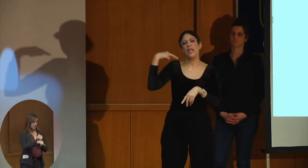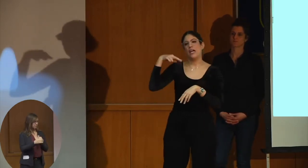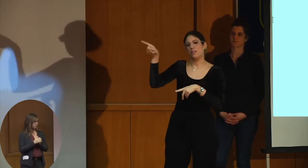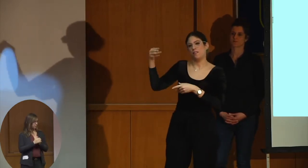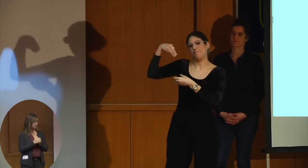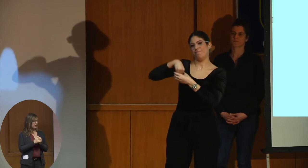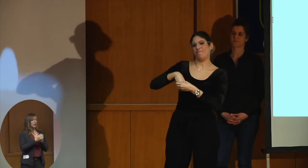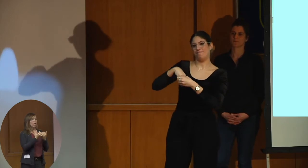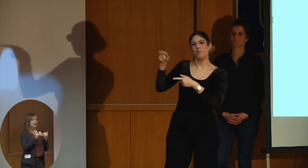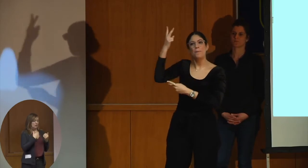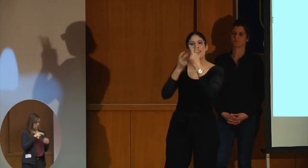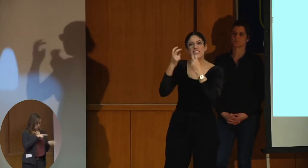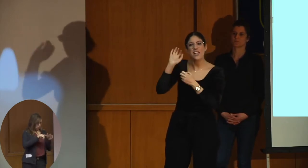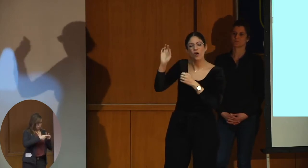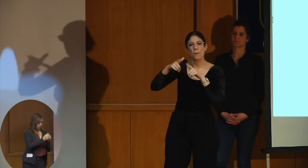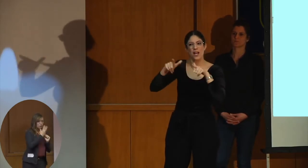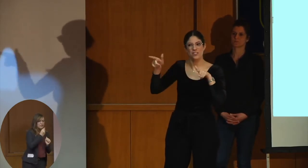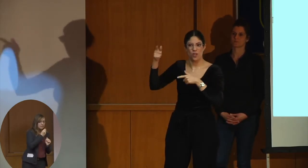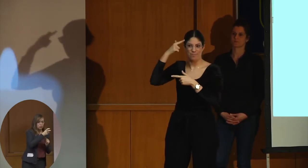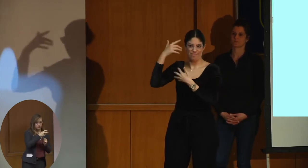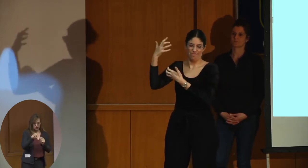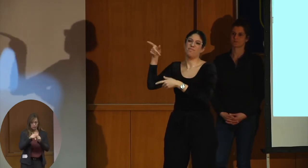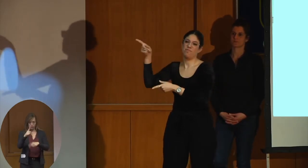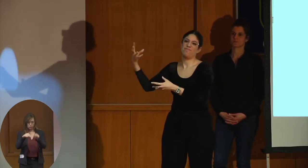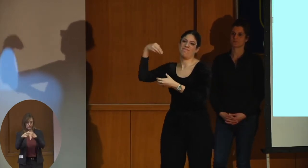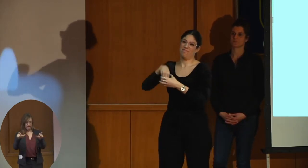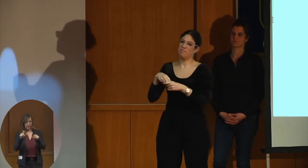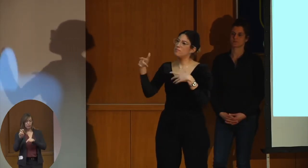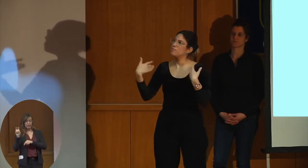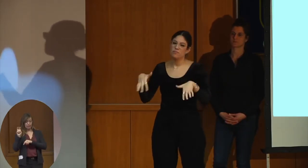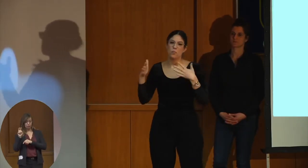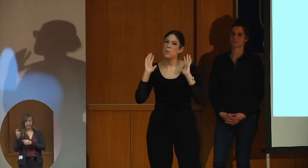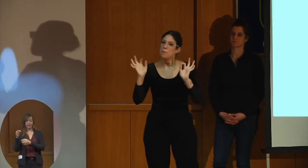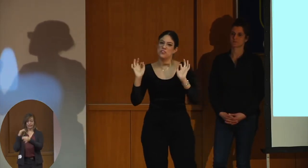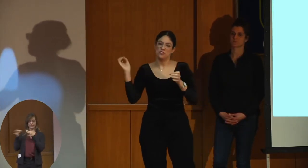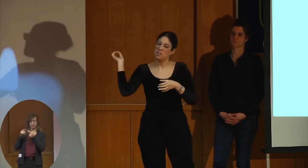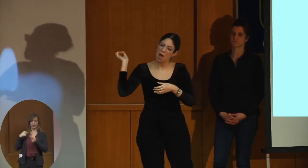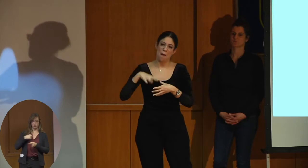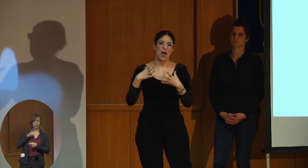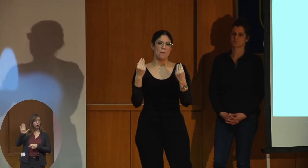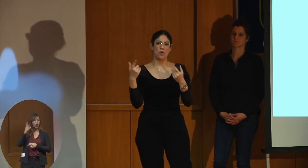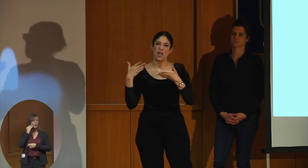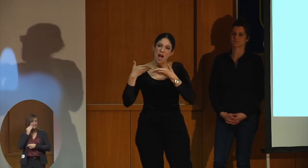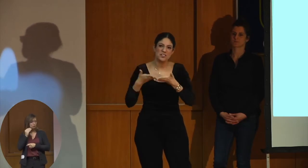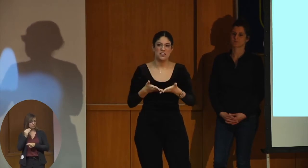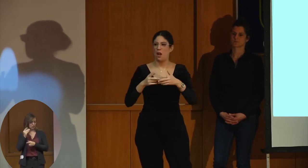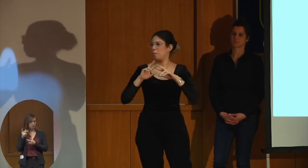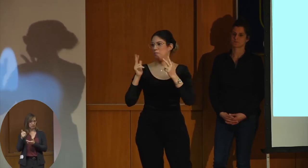Hebrew to sign language. And that was Irit who gave us her experience, her linguistic experience, and it was amazing.